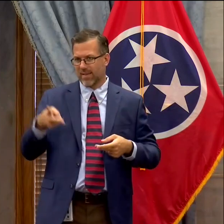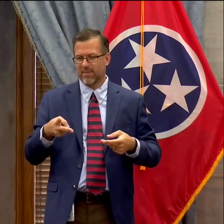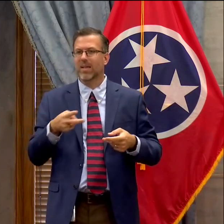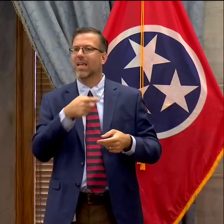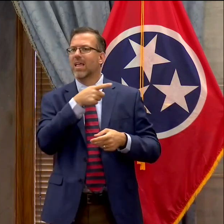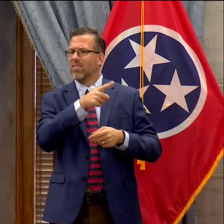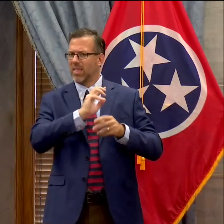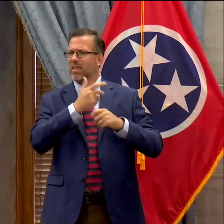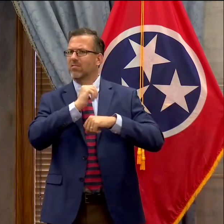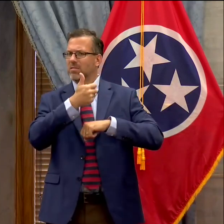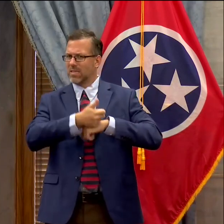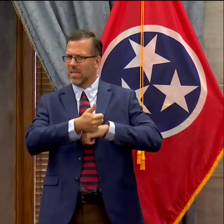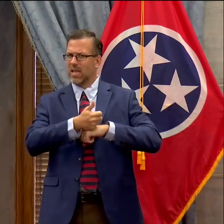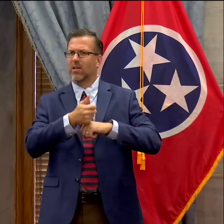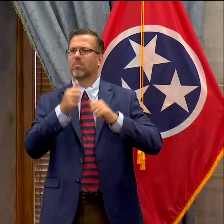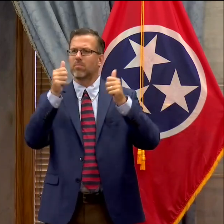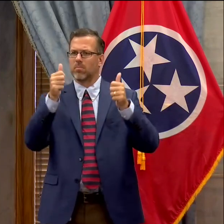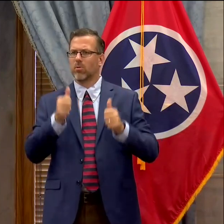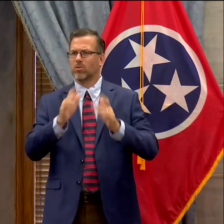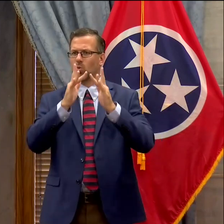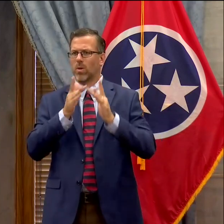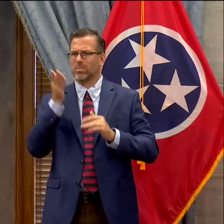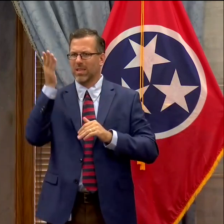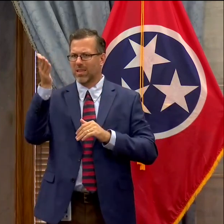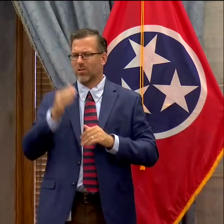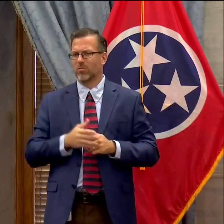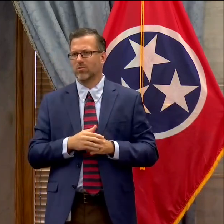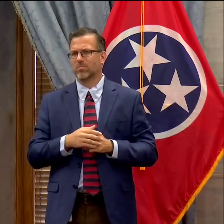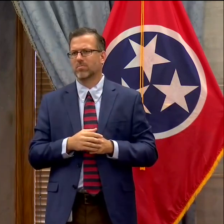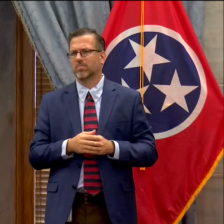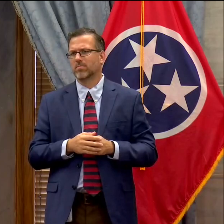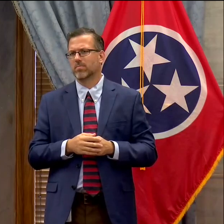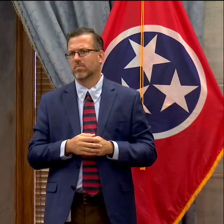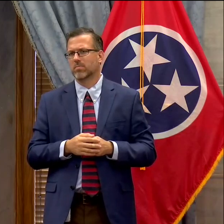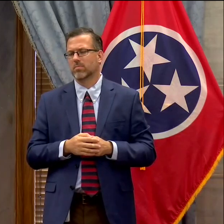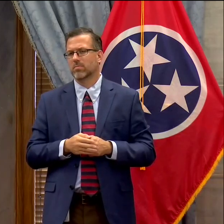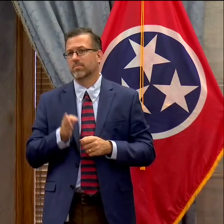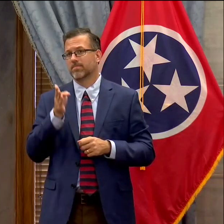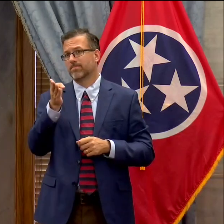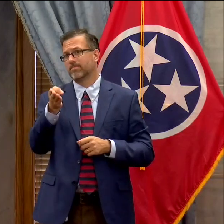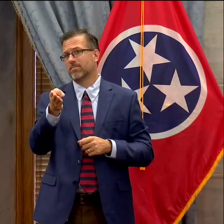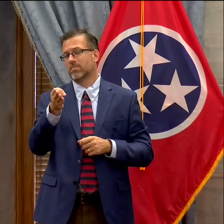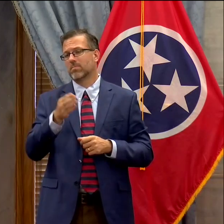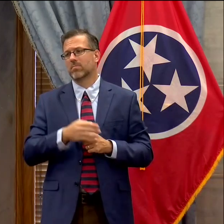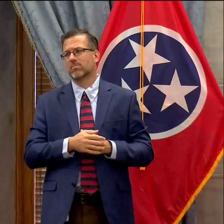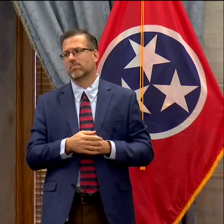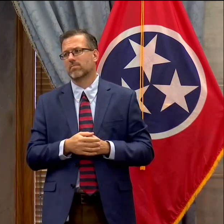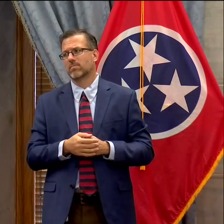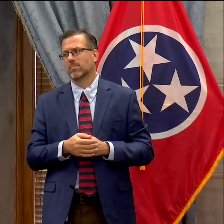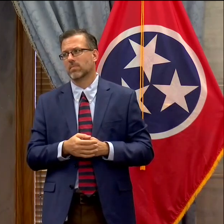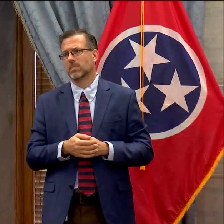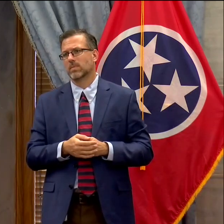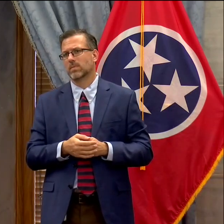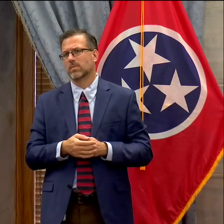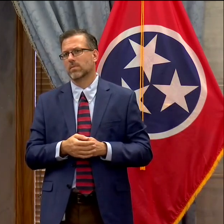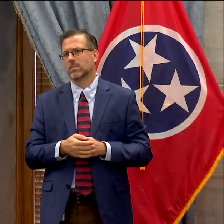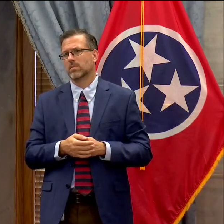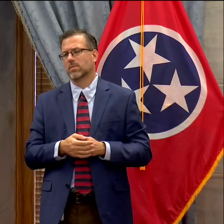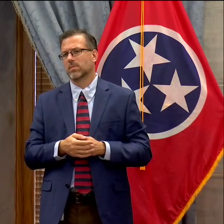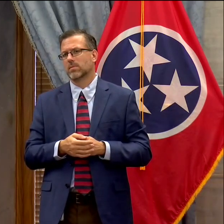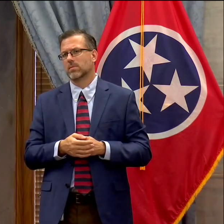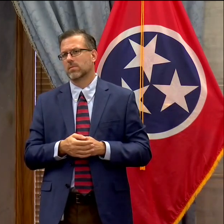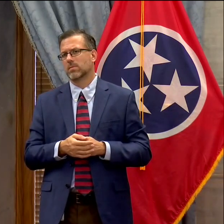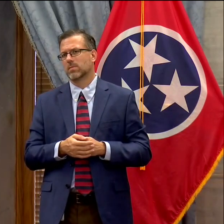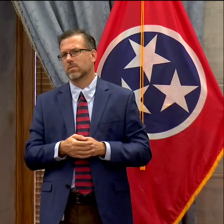partial full or fully open will be posted. And do you feel like schools are being uh open enough